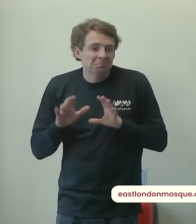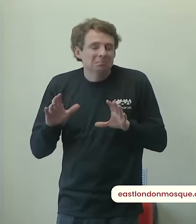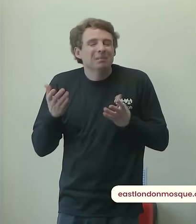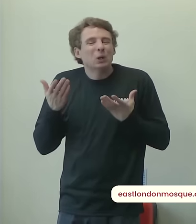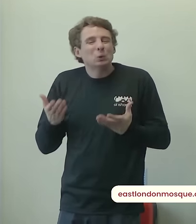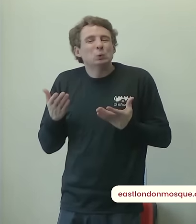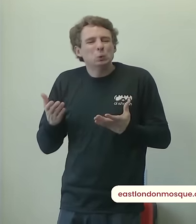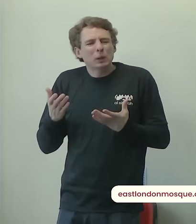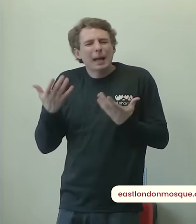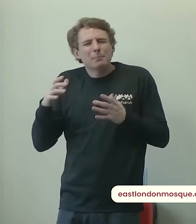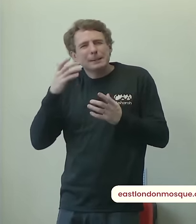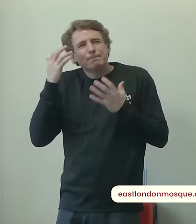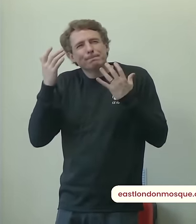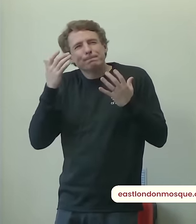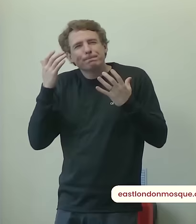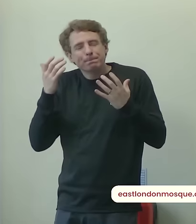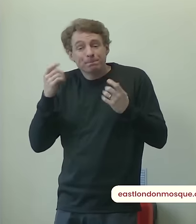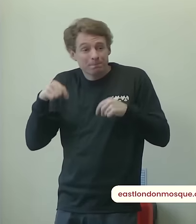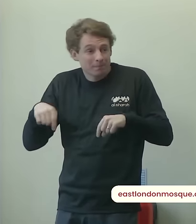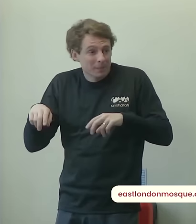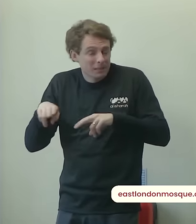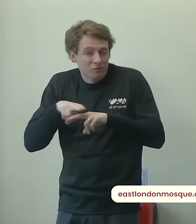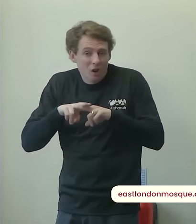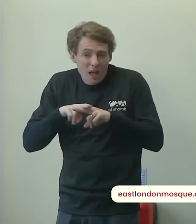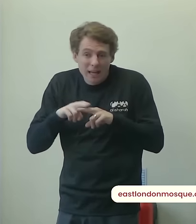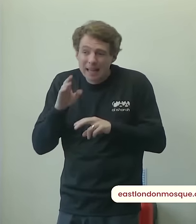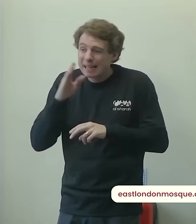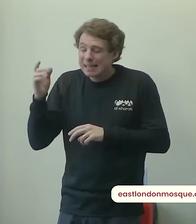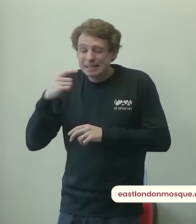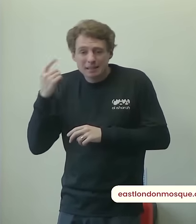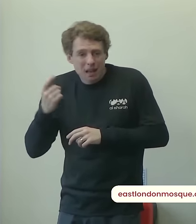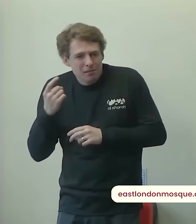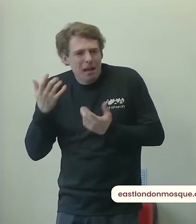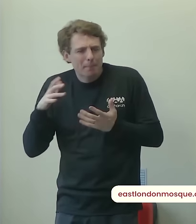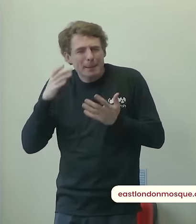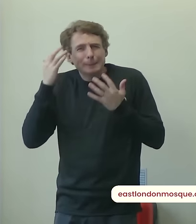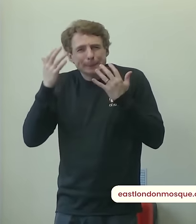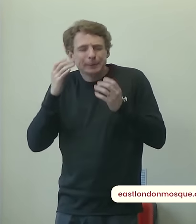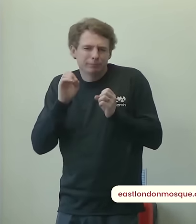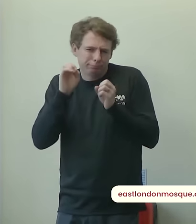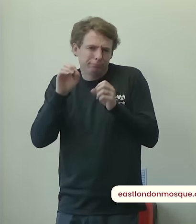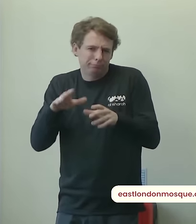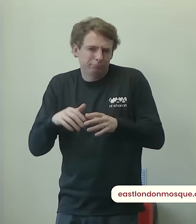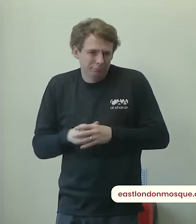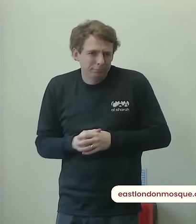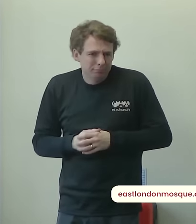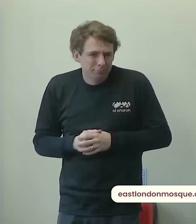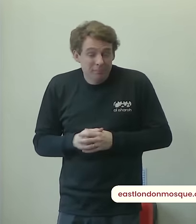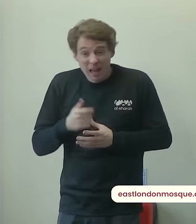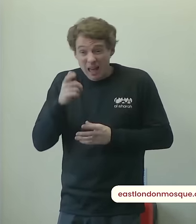being a blessed friday in this lovely east london masjid and as you see the masjid is being renovated i want to make